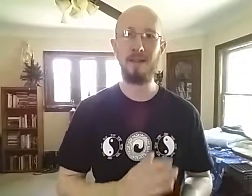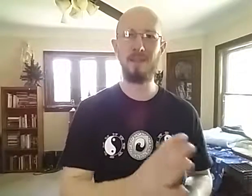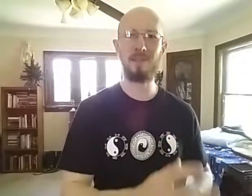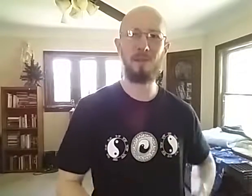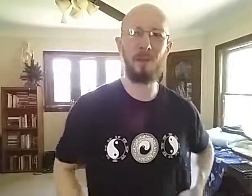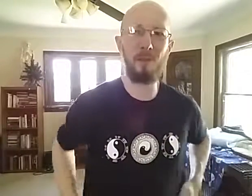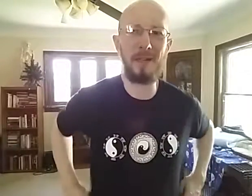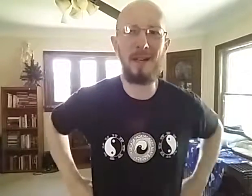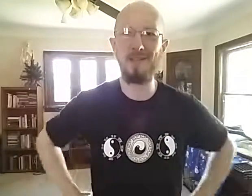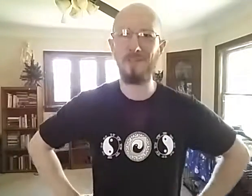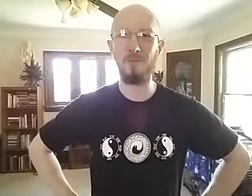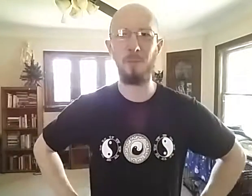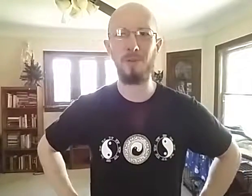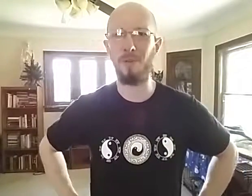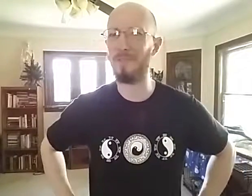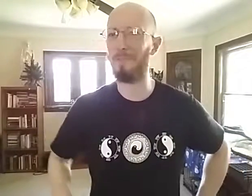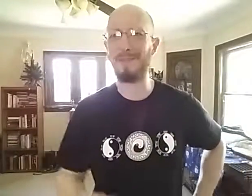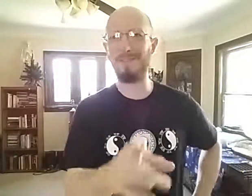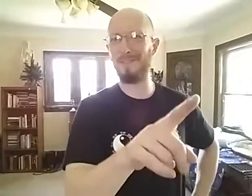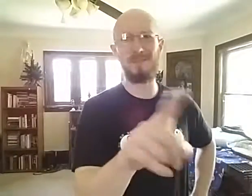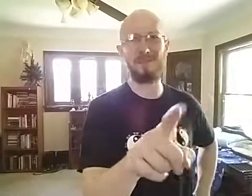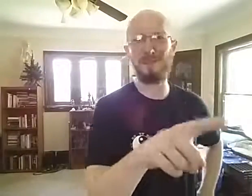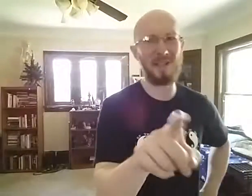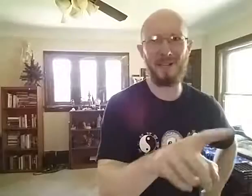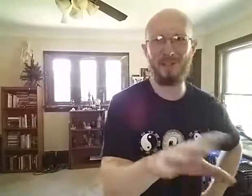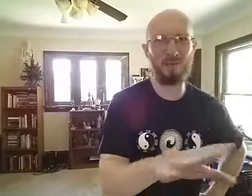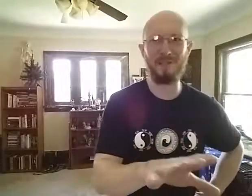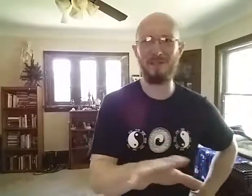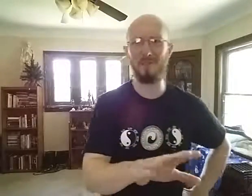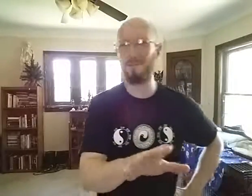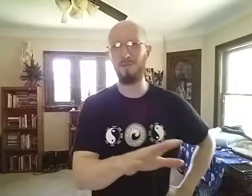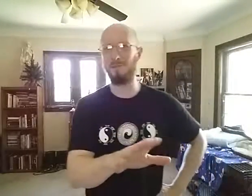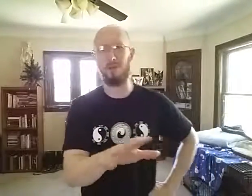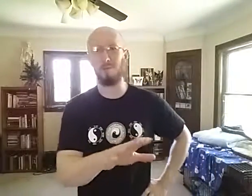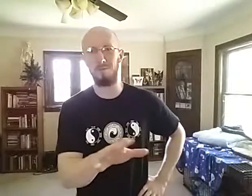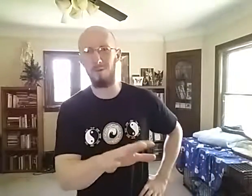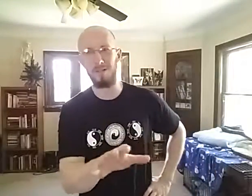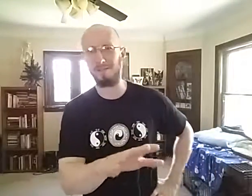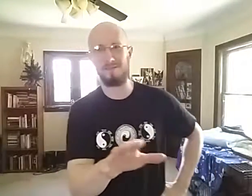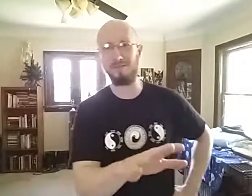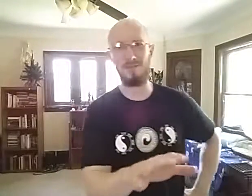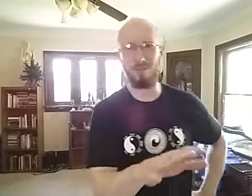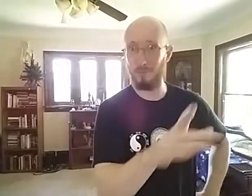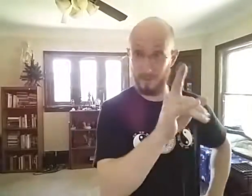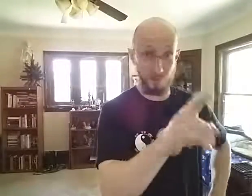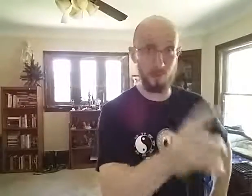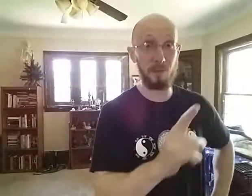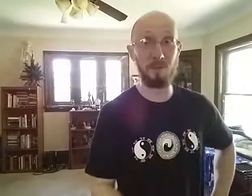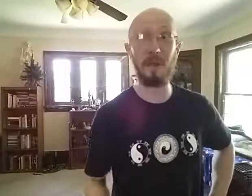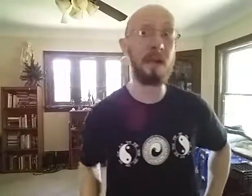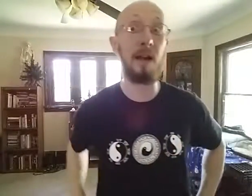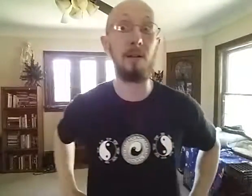they think some of the older guys and stuff are pushovers. I'm like, no, those are the guys you want to, you don't want to do what you're doing right now.